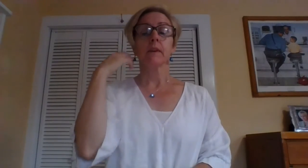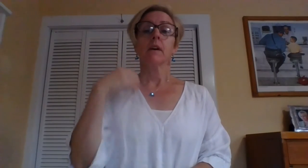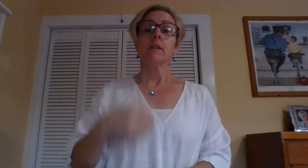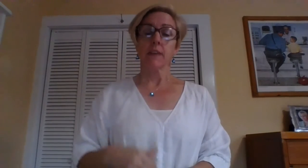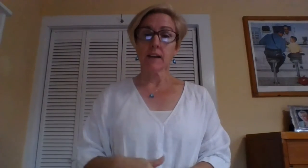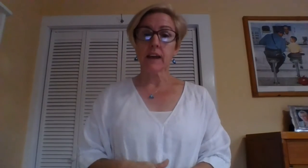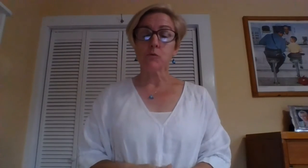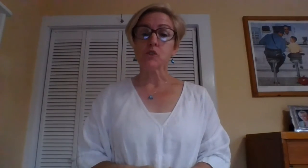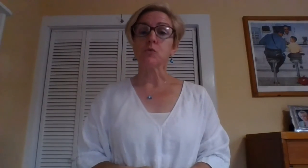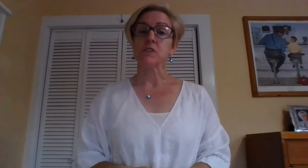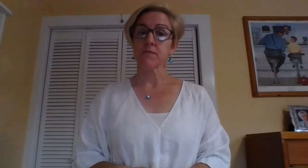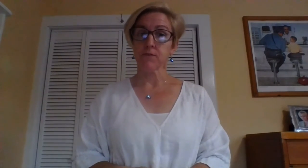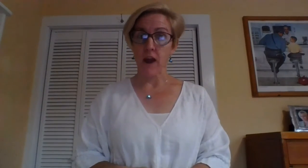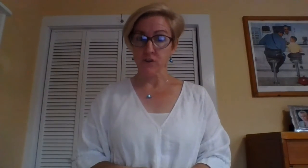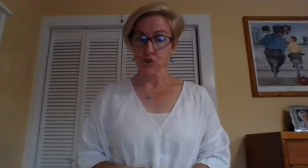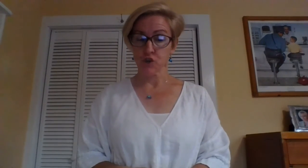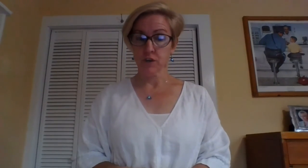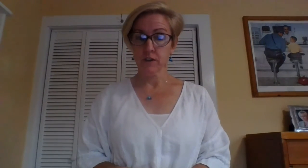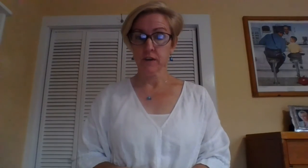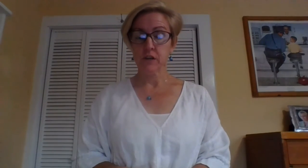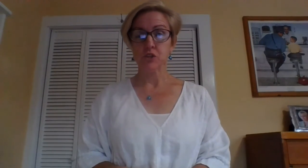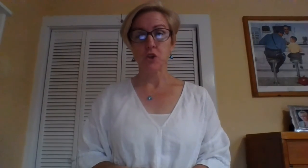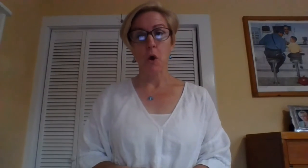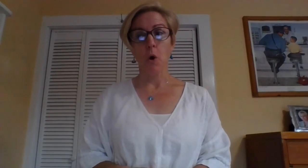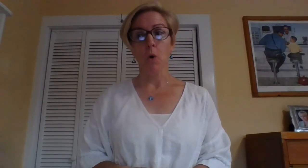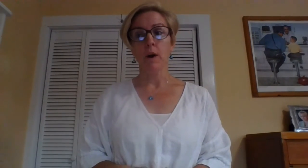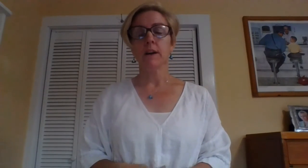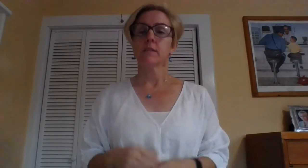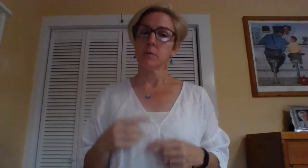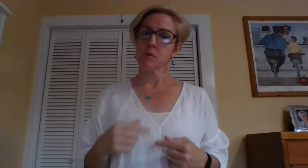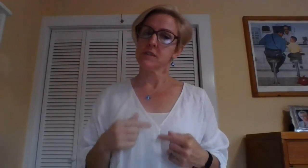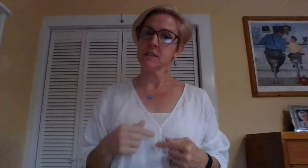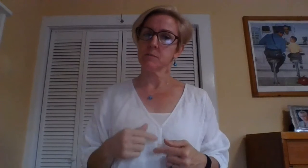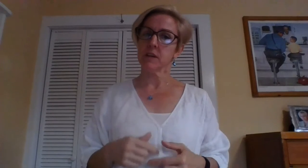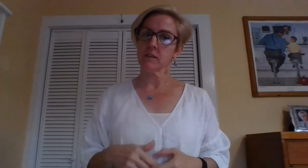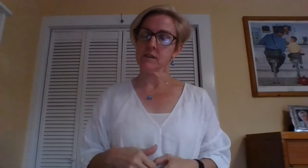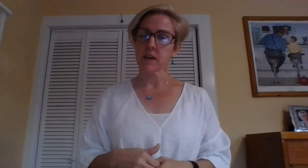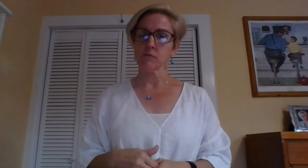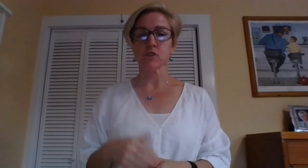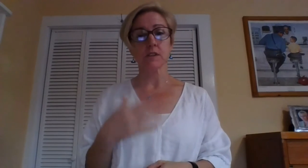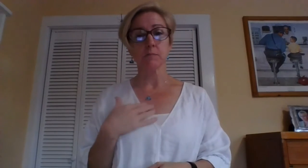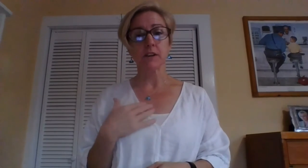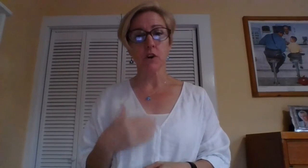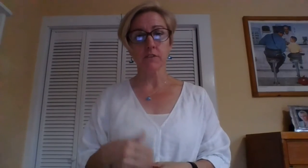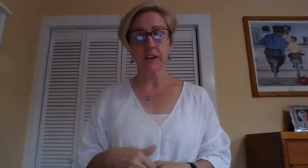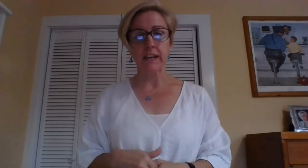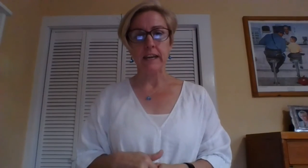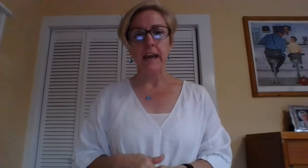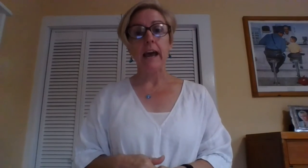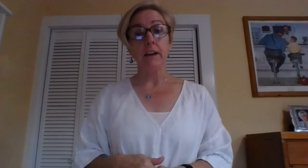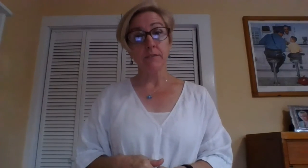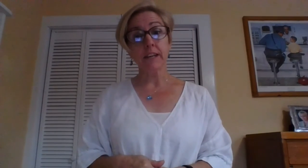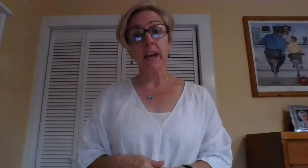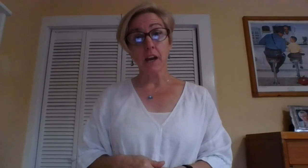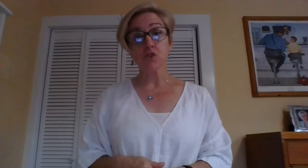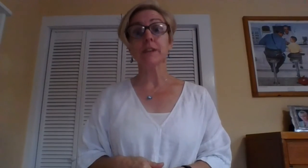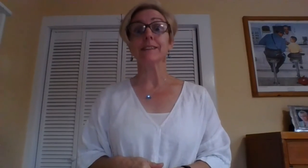That language was French. So, the person speaking these languages is my daughter Vicky, and Vicky actually